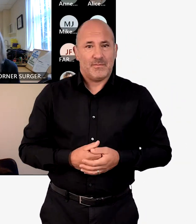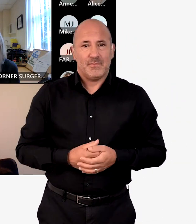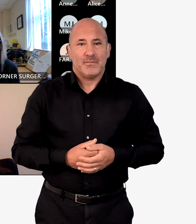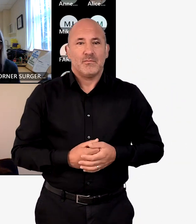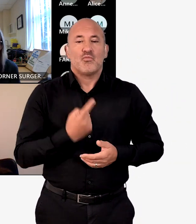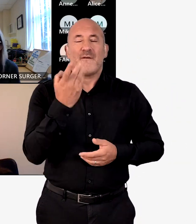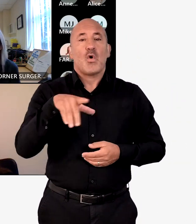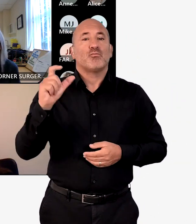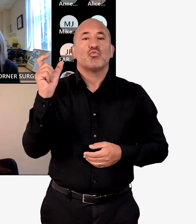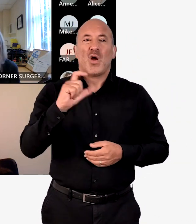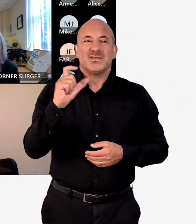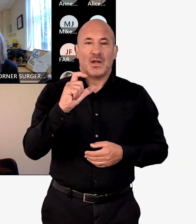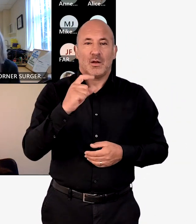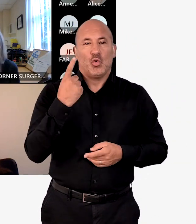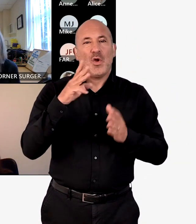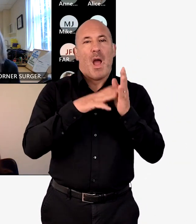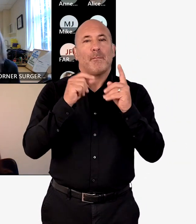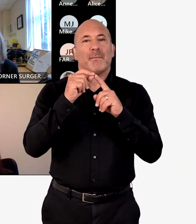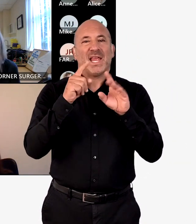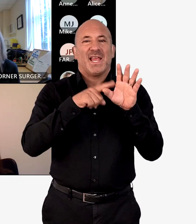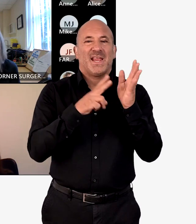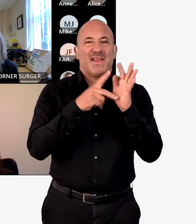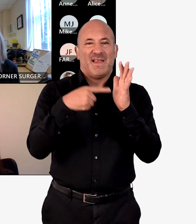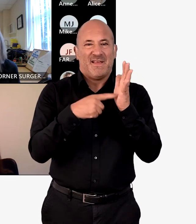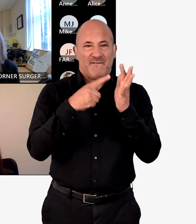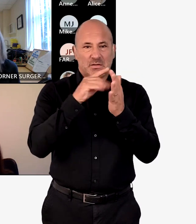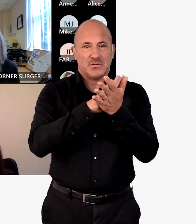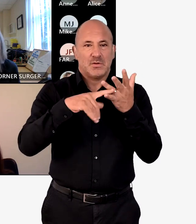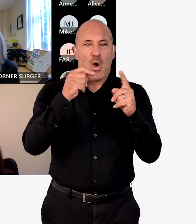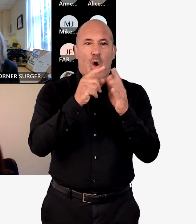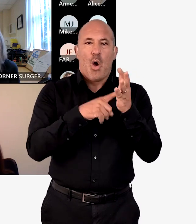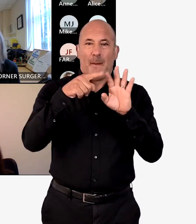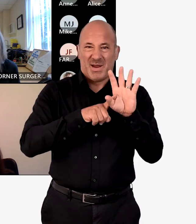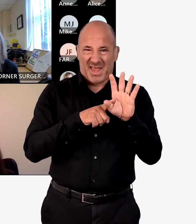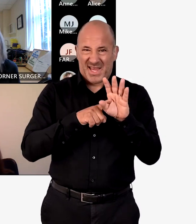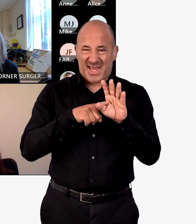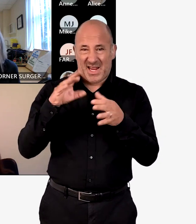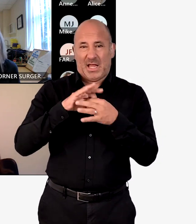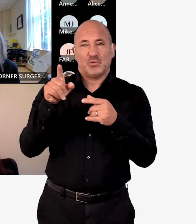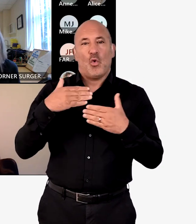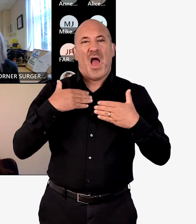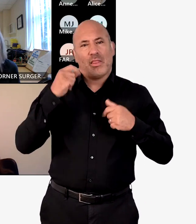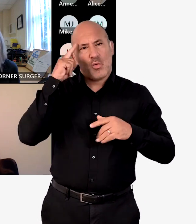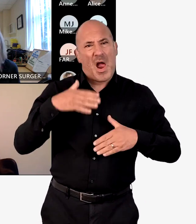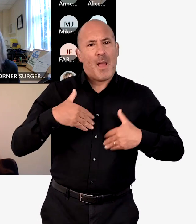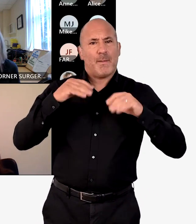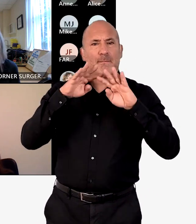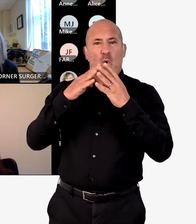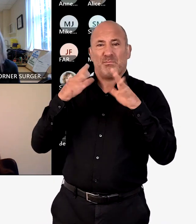statements that we've already had. One is Croydon and Councillor Yvette Hopley has, on behalf of the Health and Well-Being